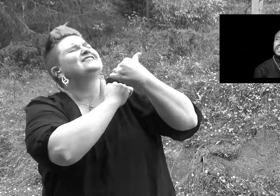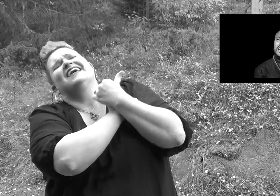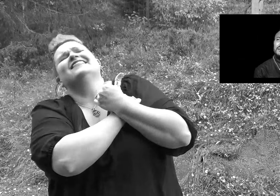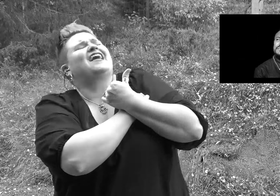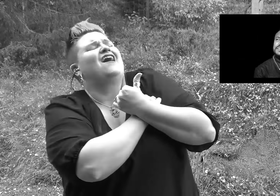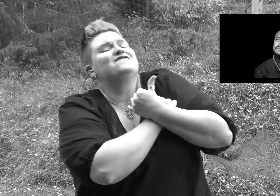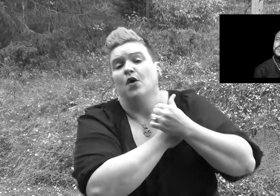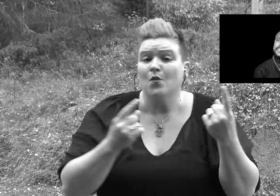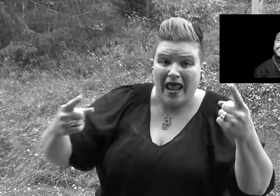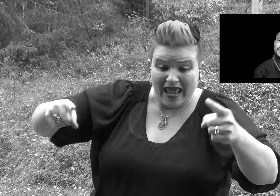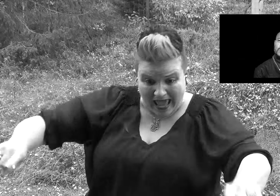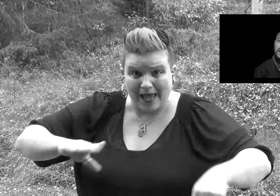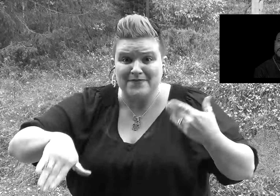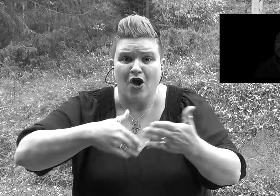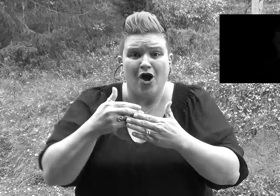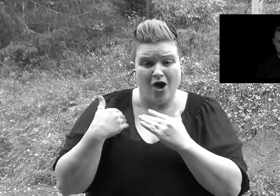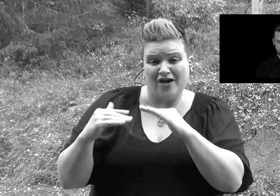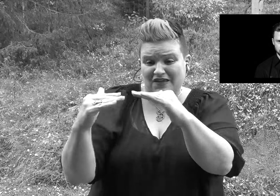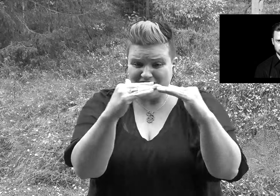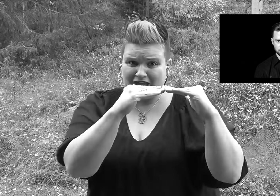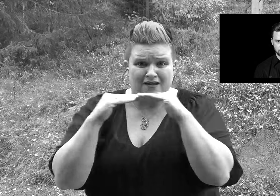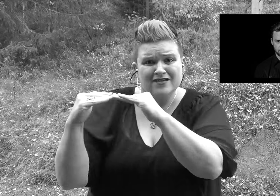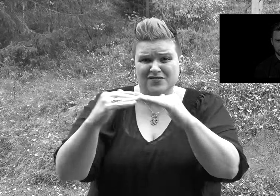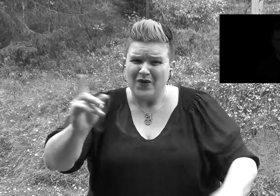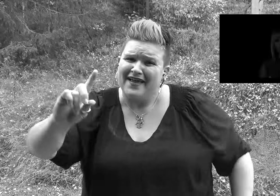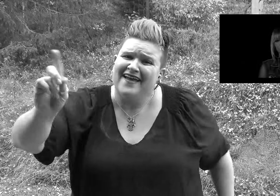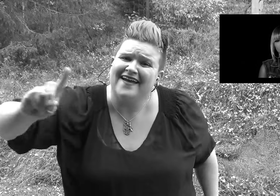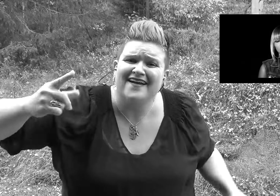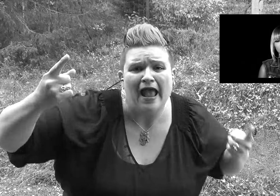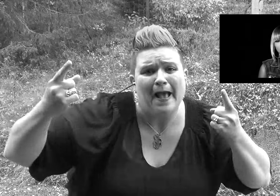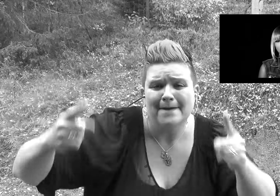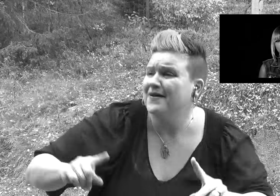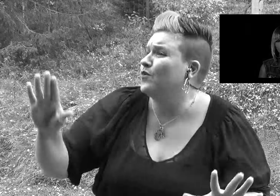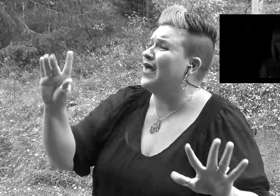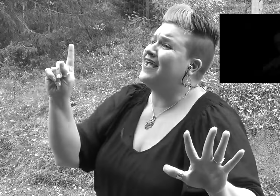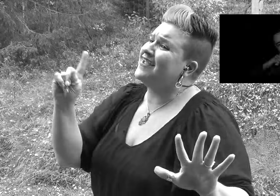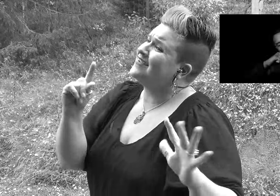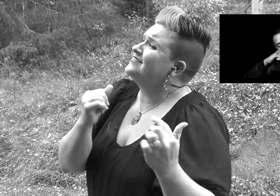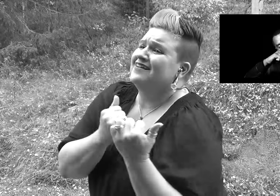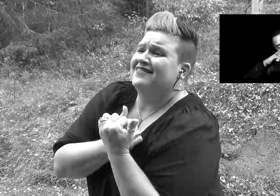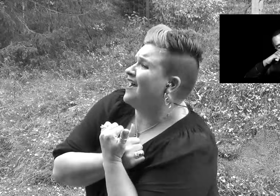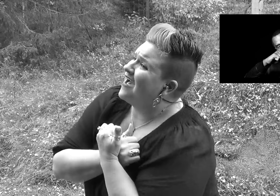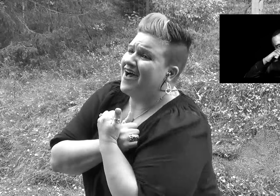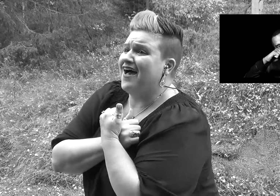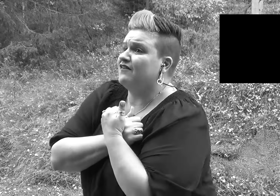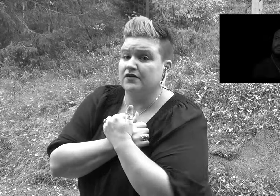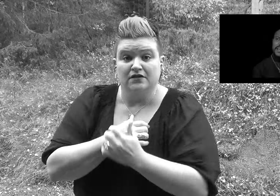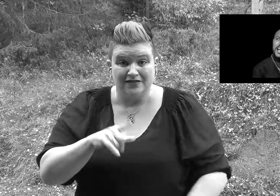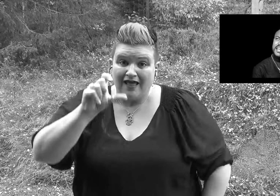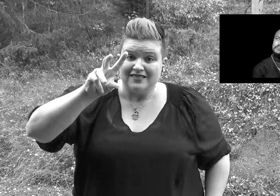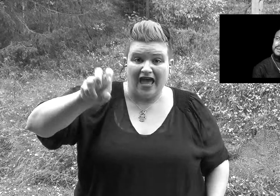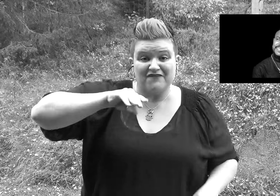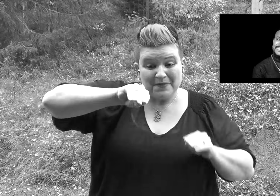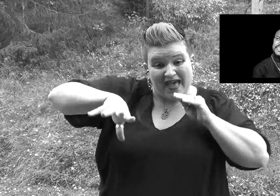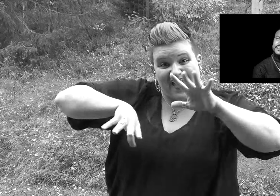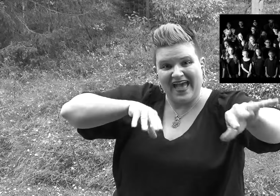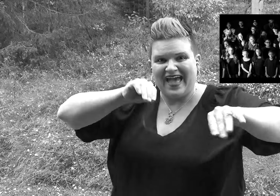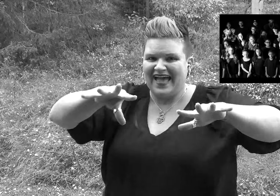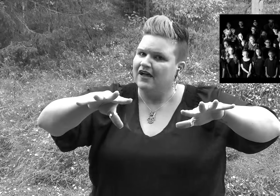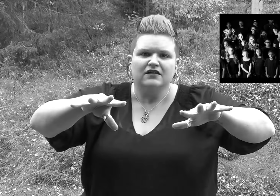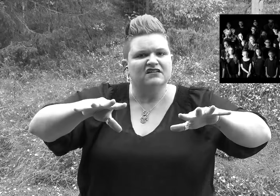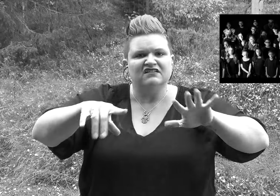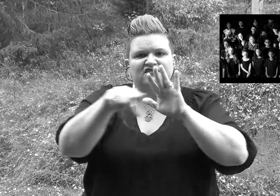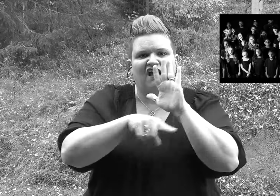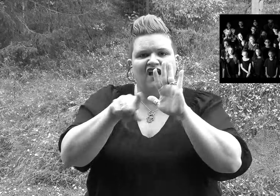happened to the love and the fairness and equality? Where's the love? Instead of spreading love, we're spreading animosity